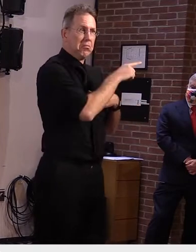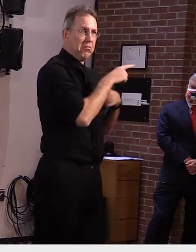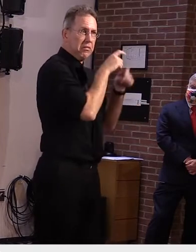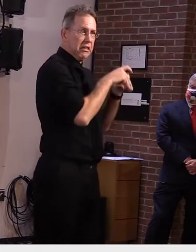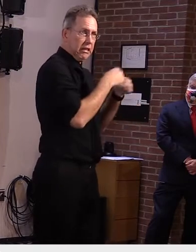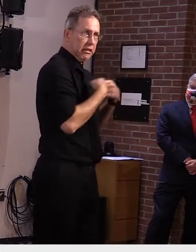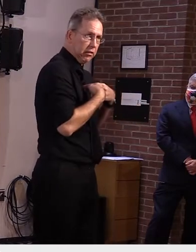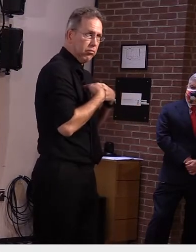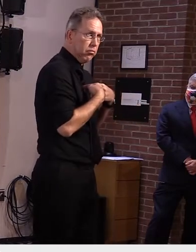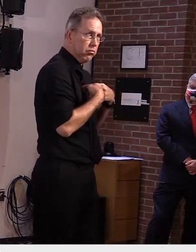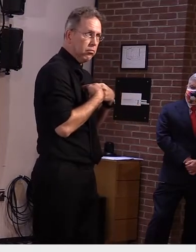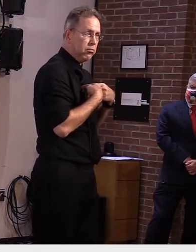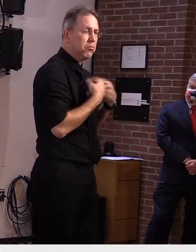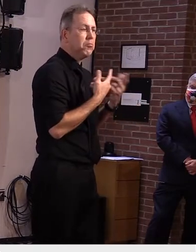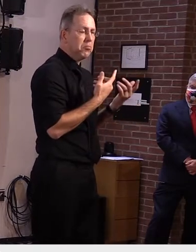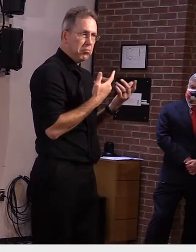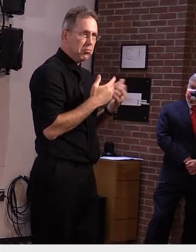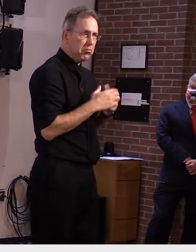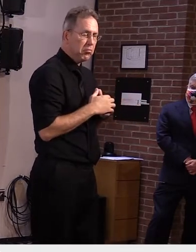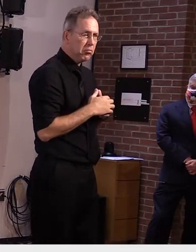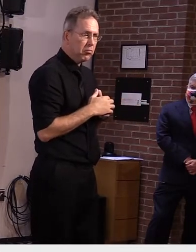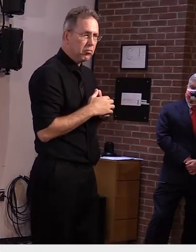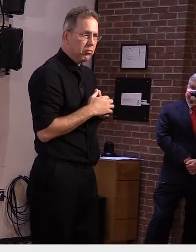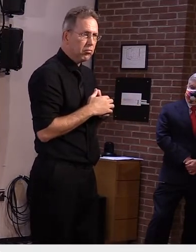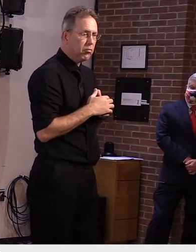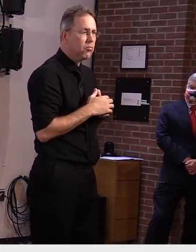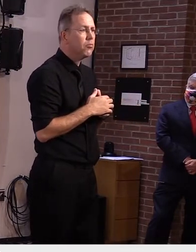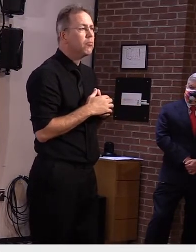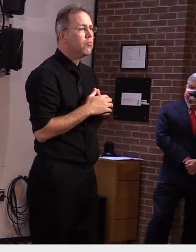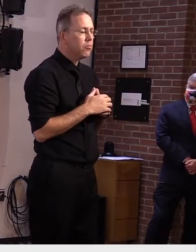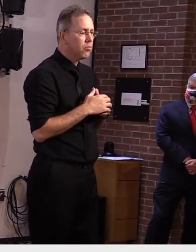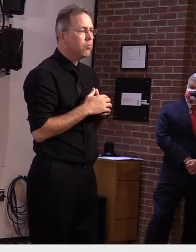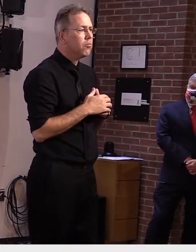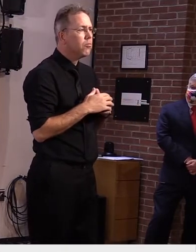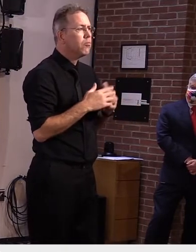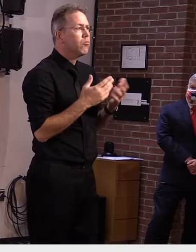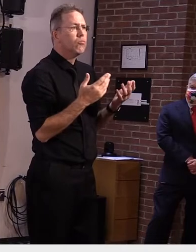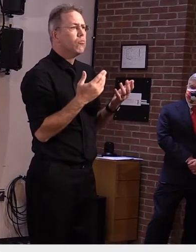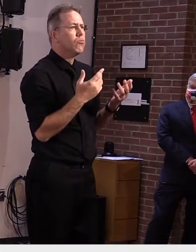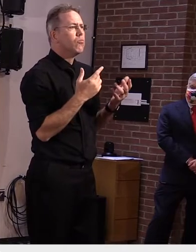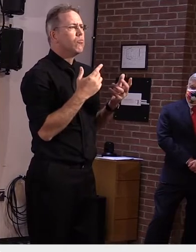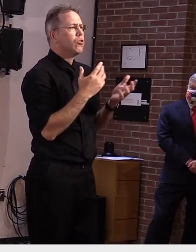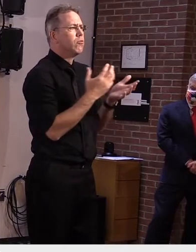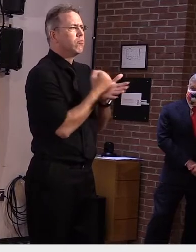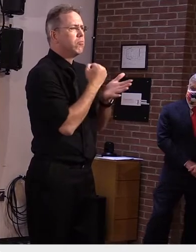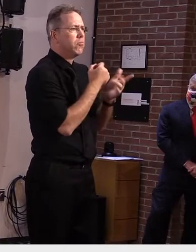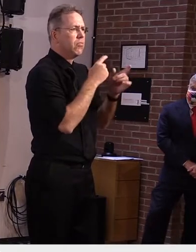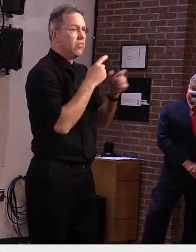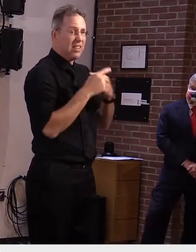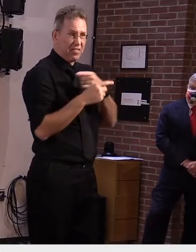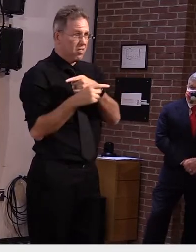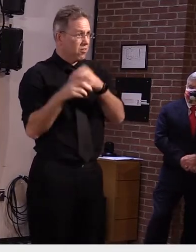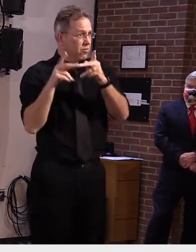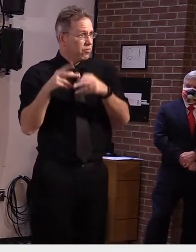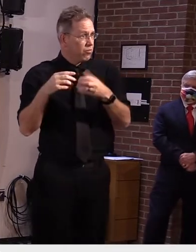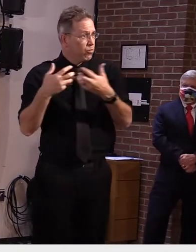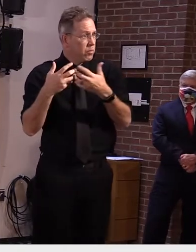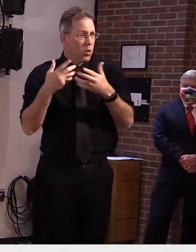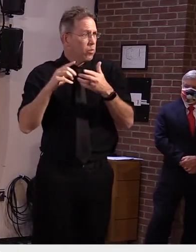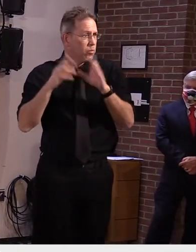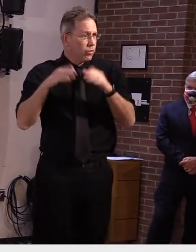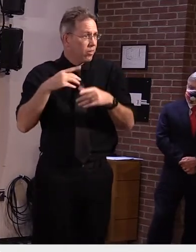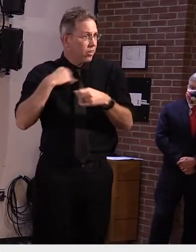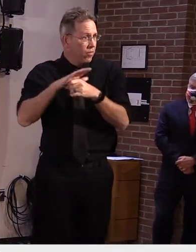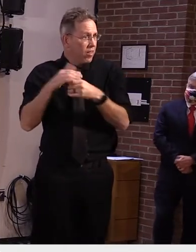at some point during uh at least several days after their initial exposure to give the virus time to be